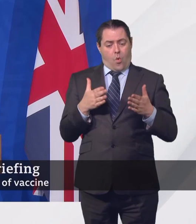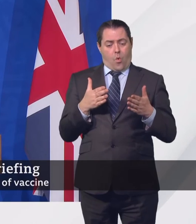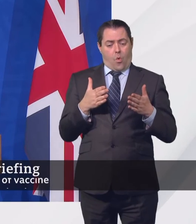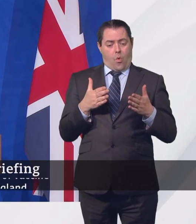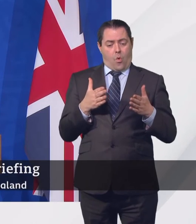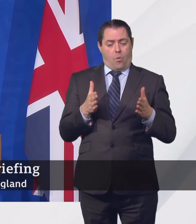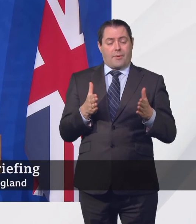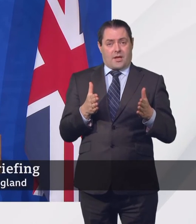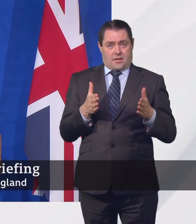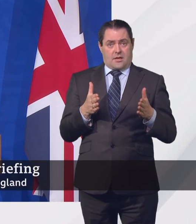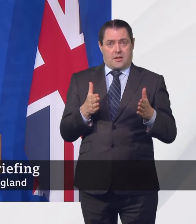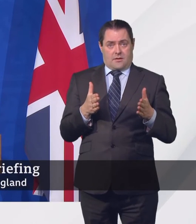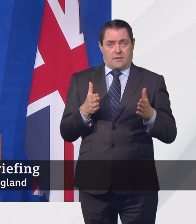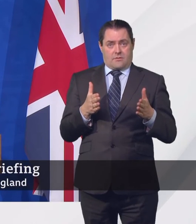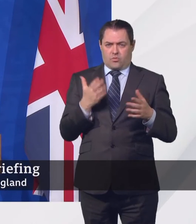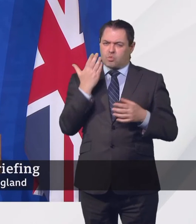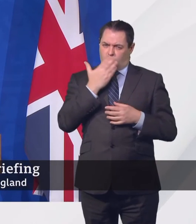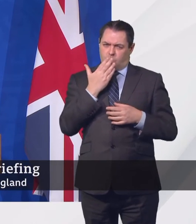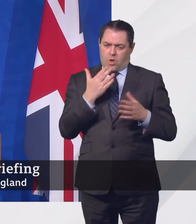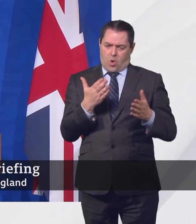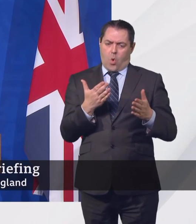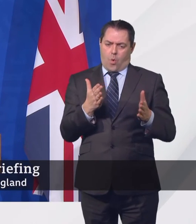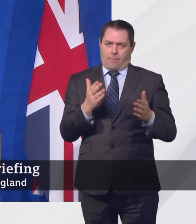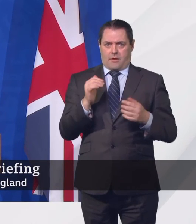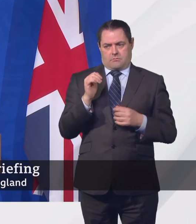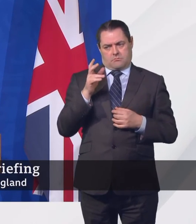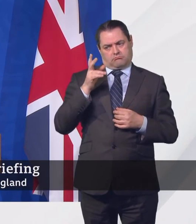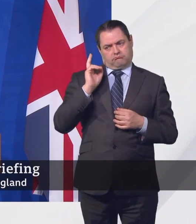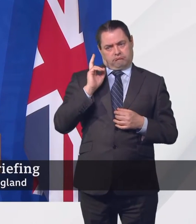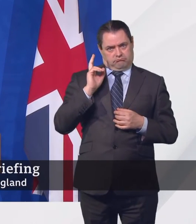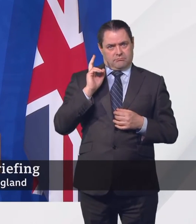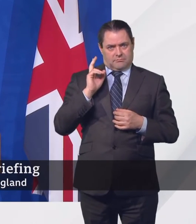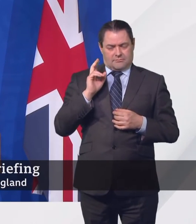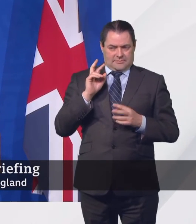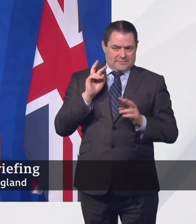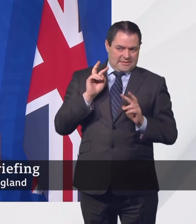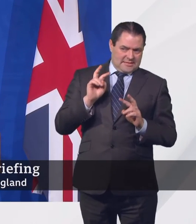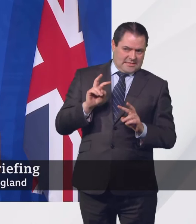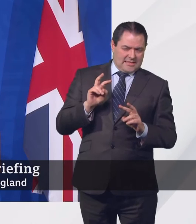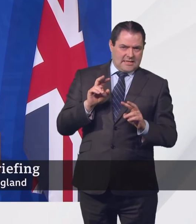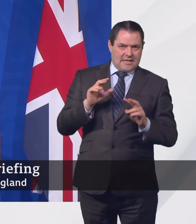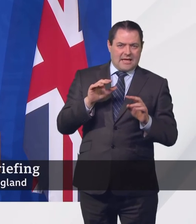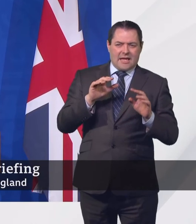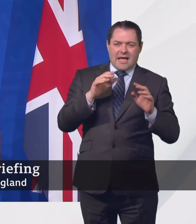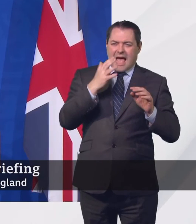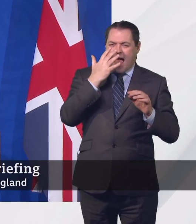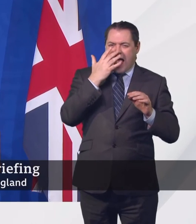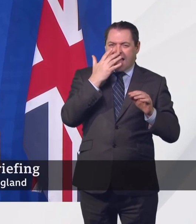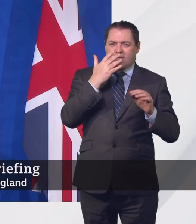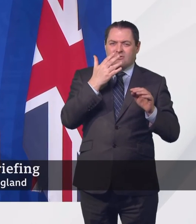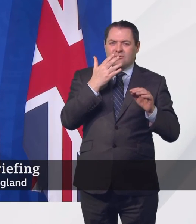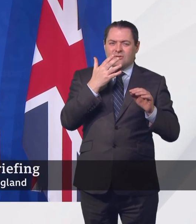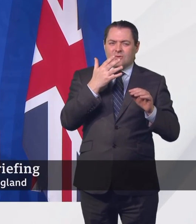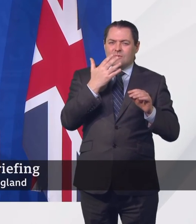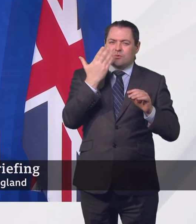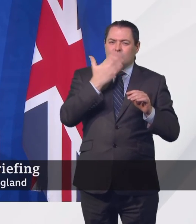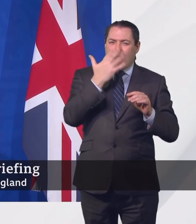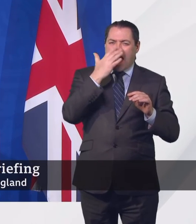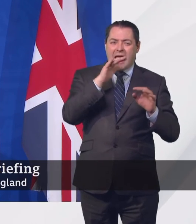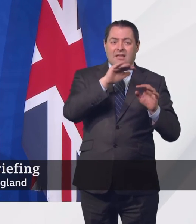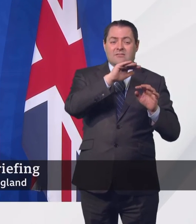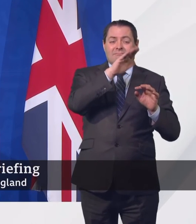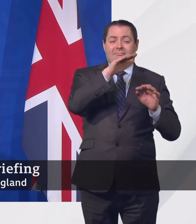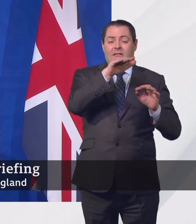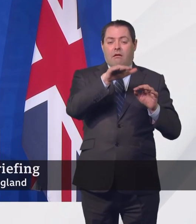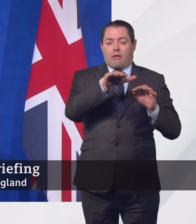because of the opening of schools again, you're starting to see some of those graphs starting to curl a bit like old